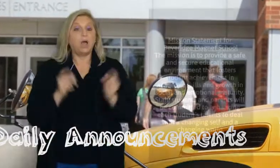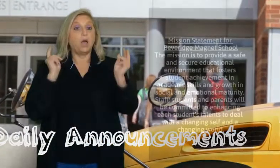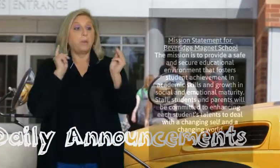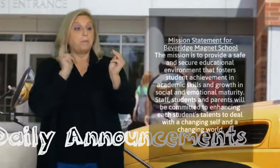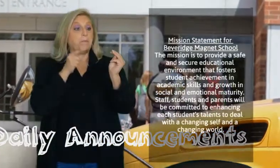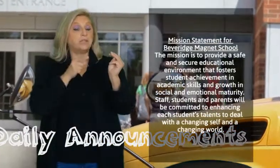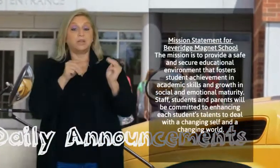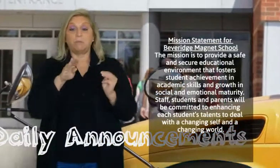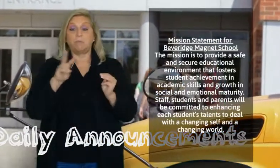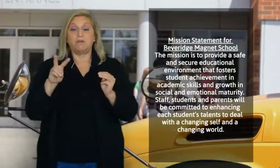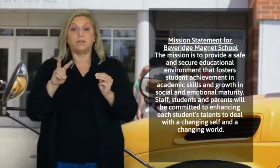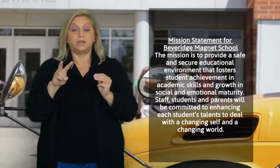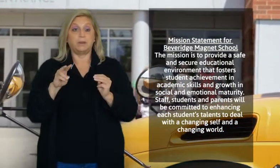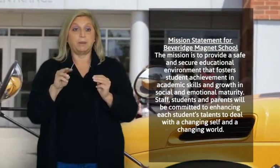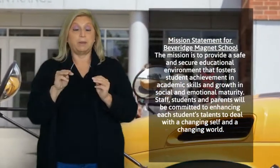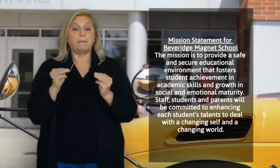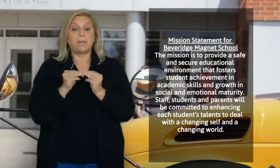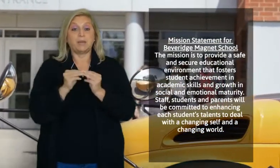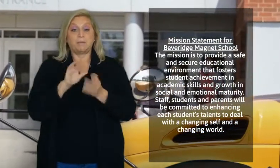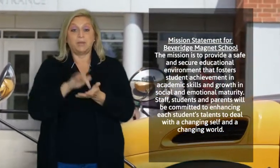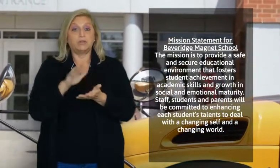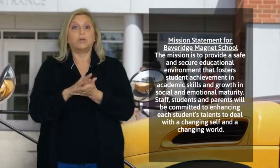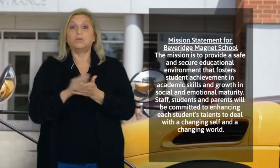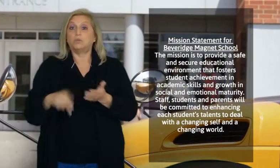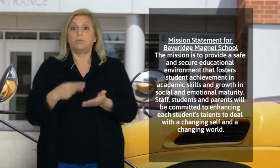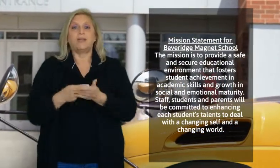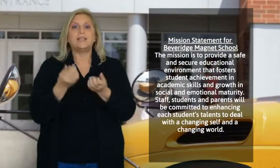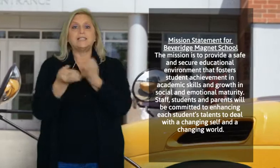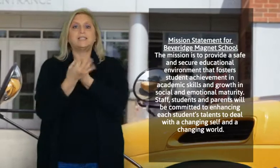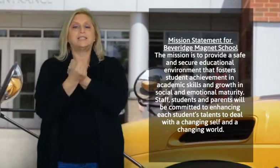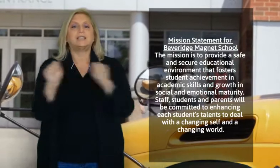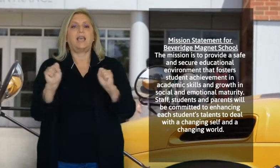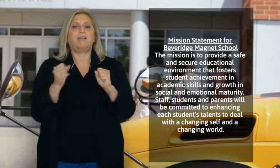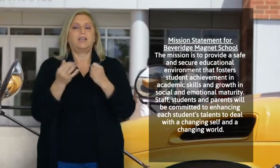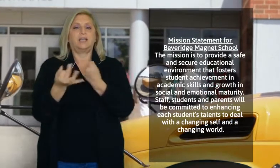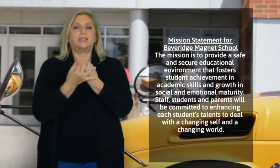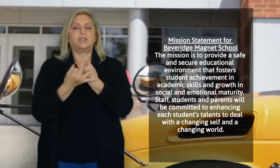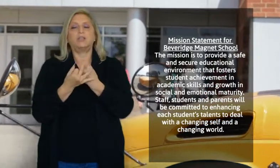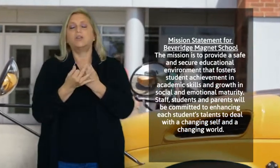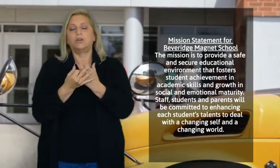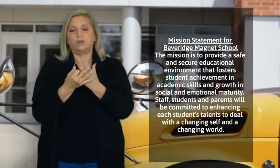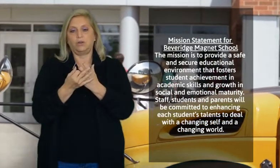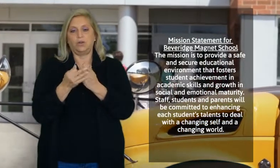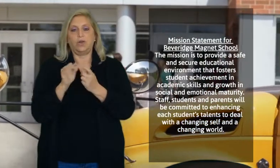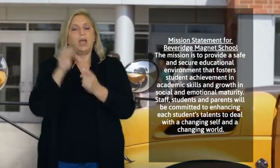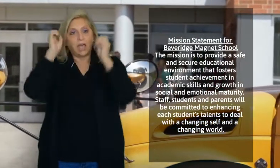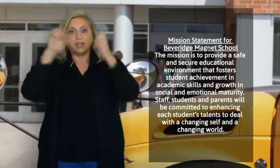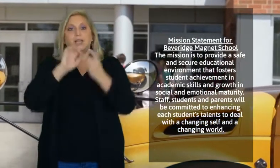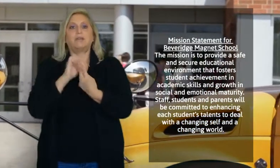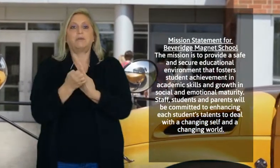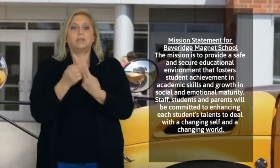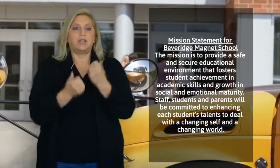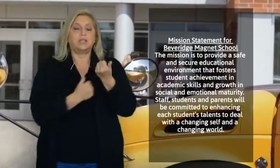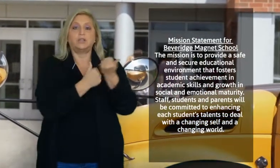The mission of Beverage Magnet Middle School is to provide a safe and secure educational environment